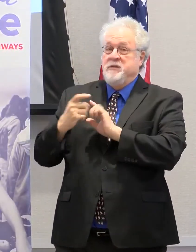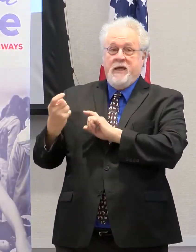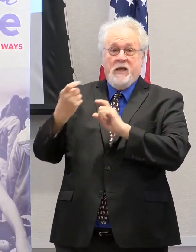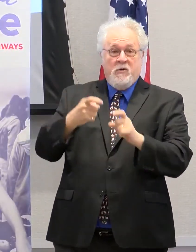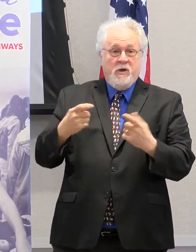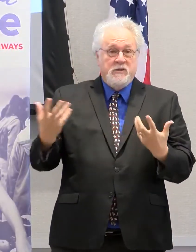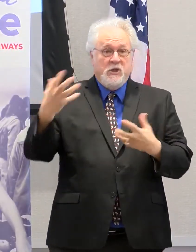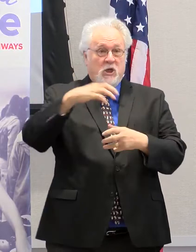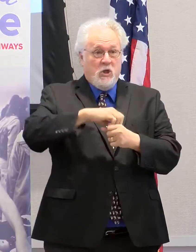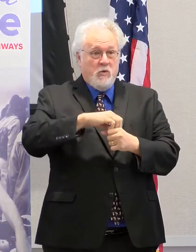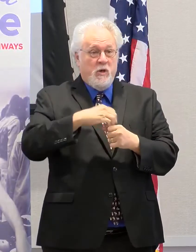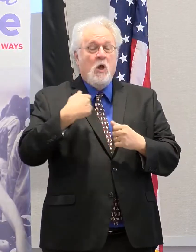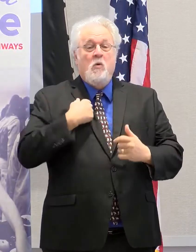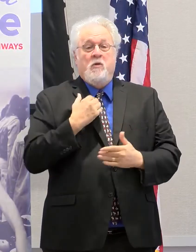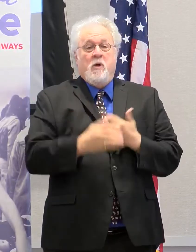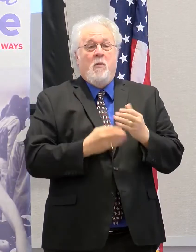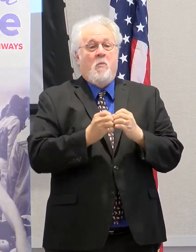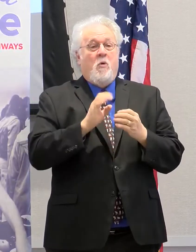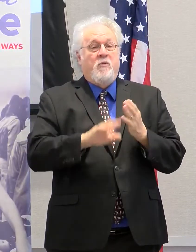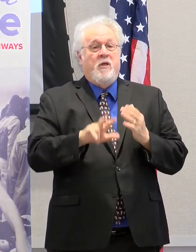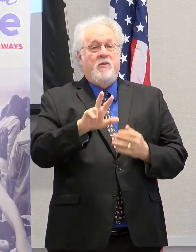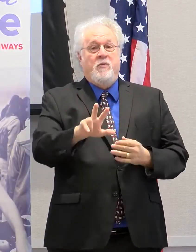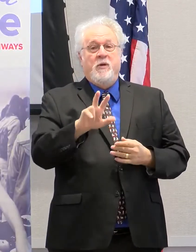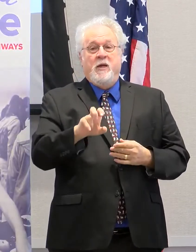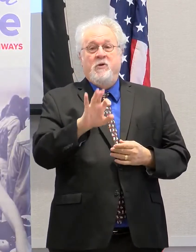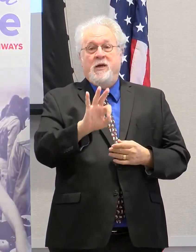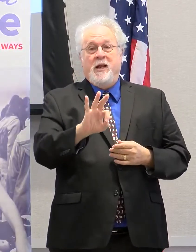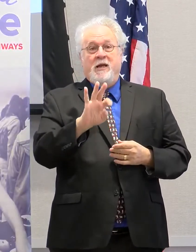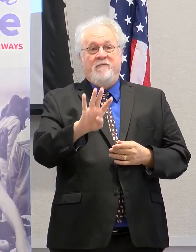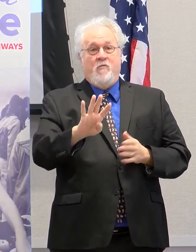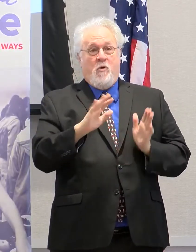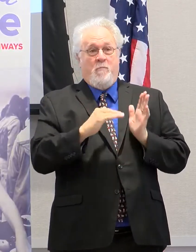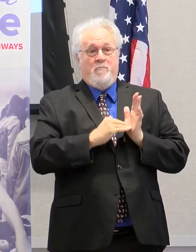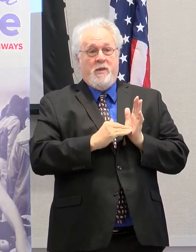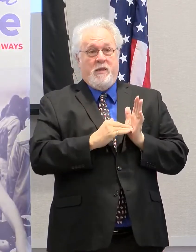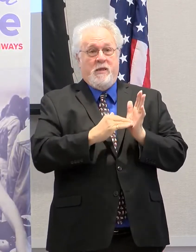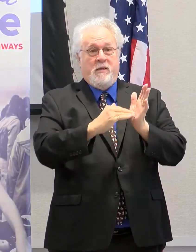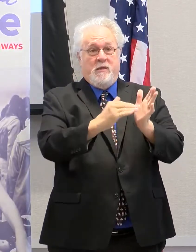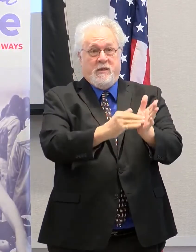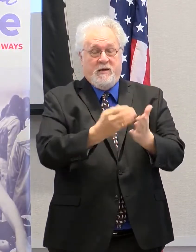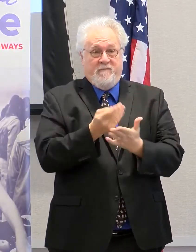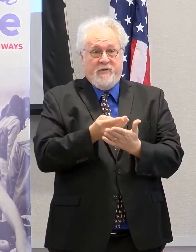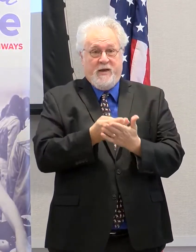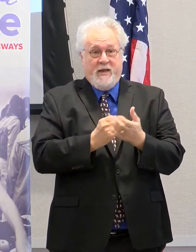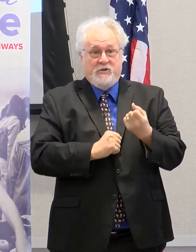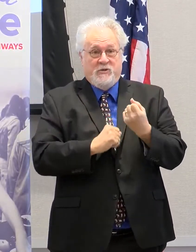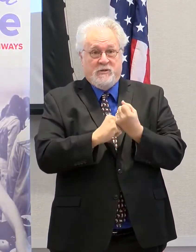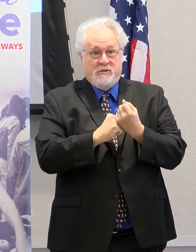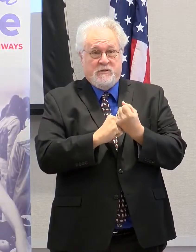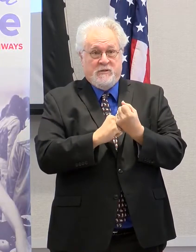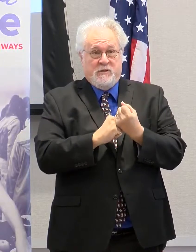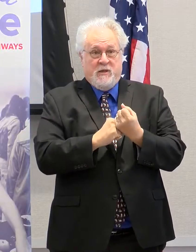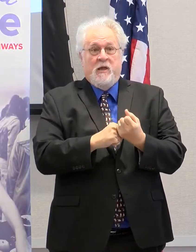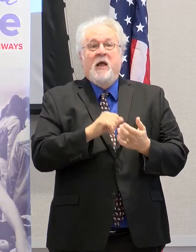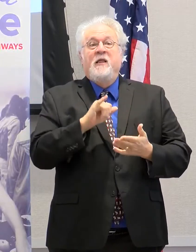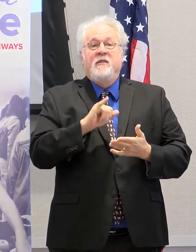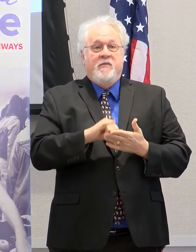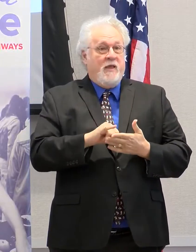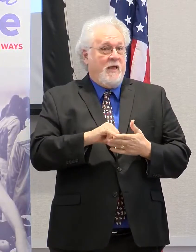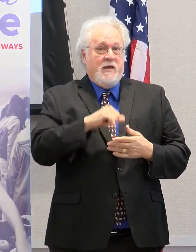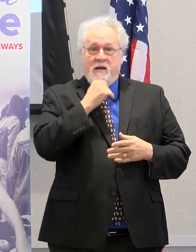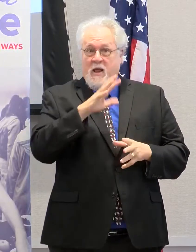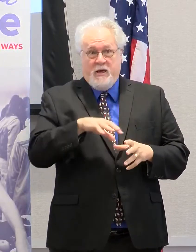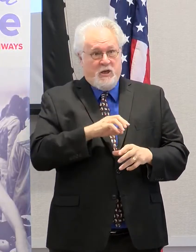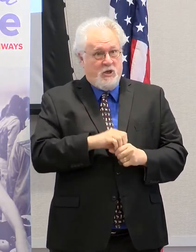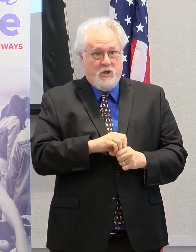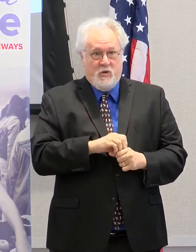included, we have processed more than $394 million in financial aid, and that figure does not